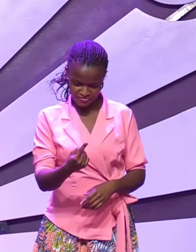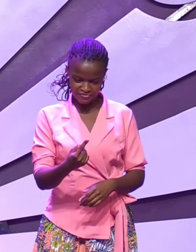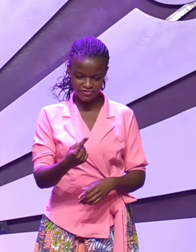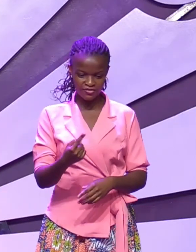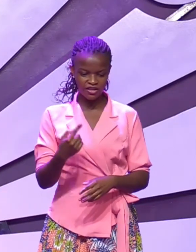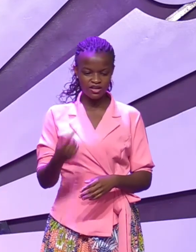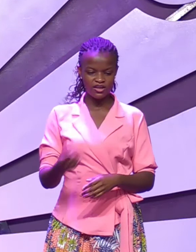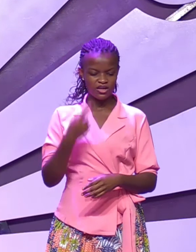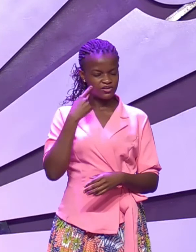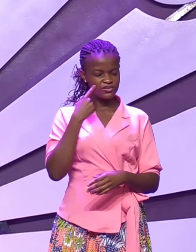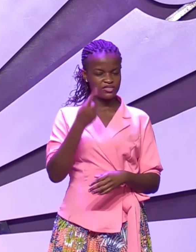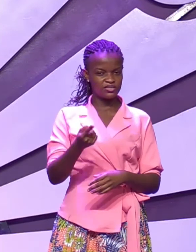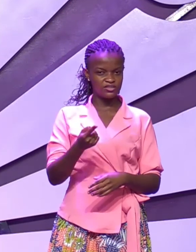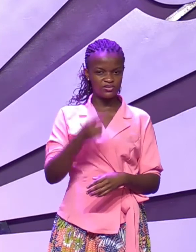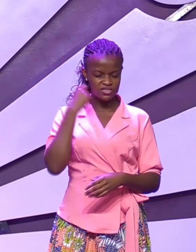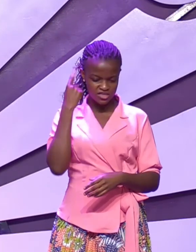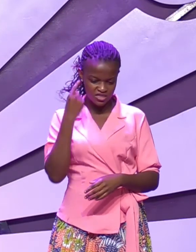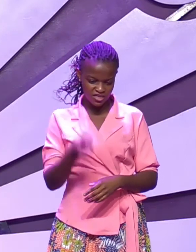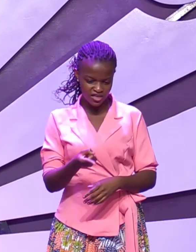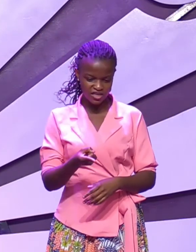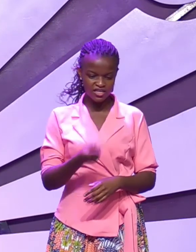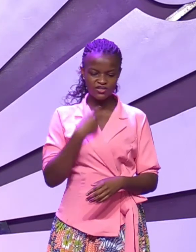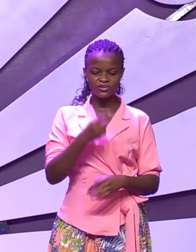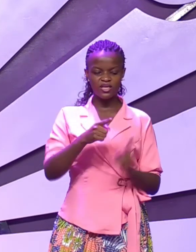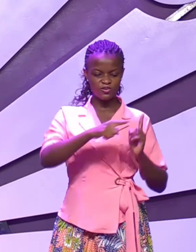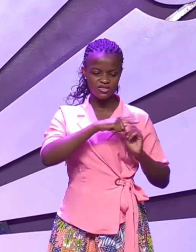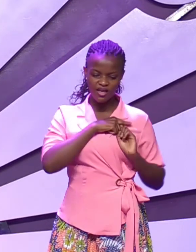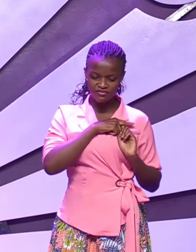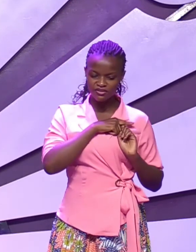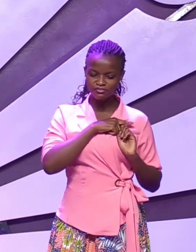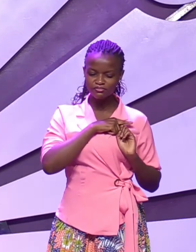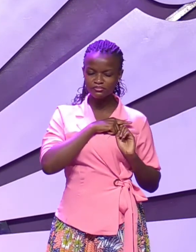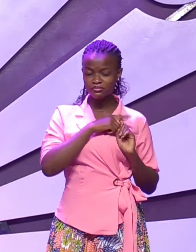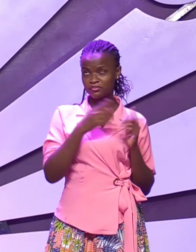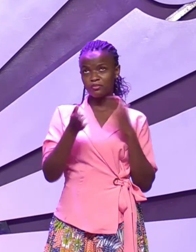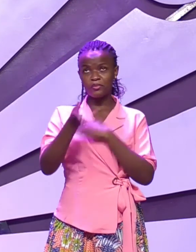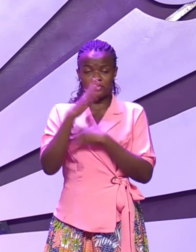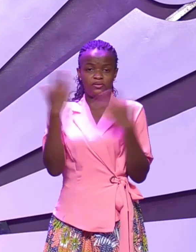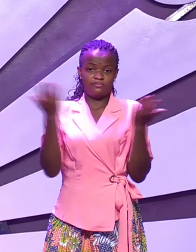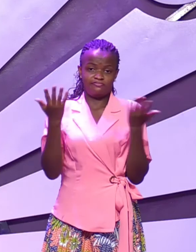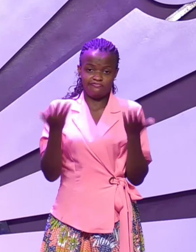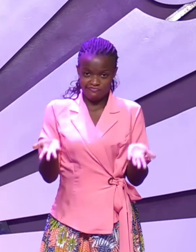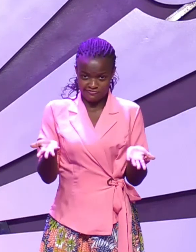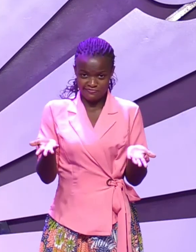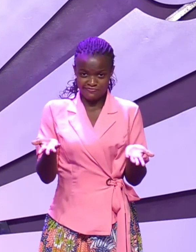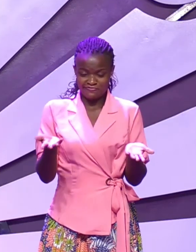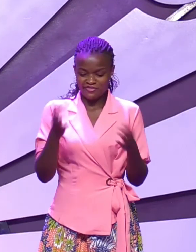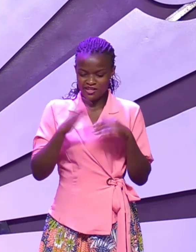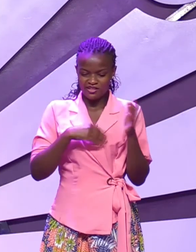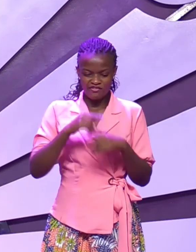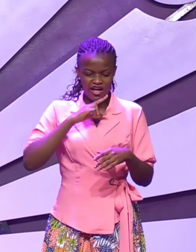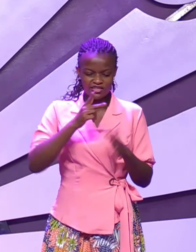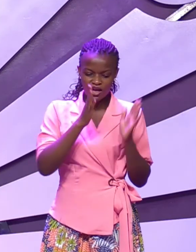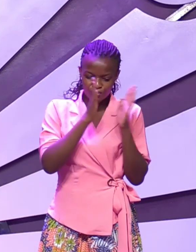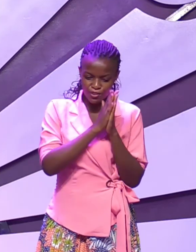here you now you are now sick you say you are a mlocole where is your God now has not answered your